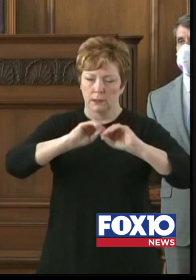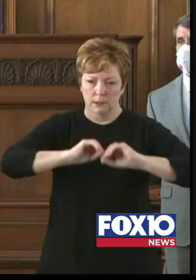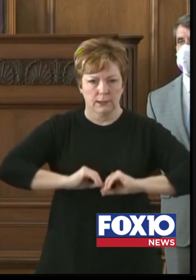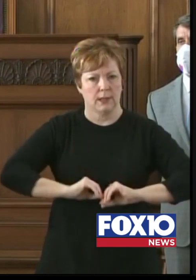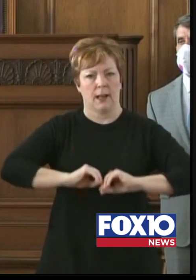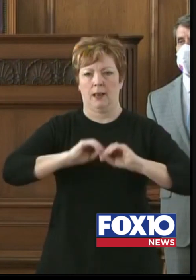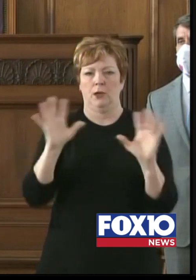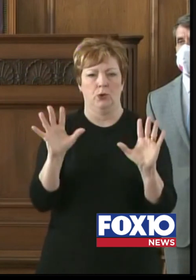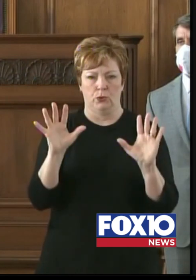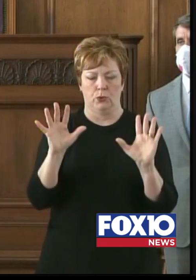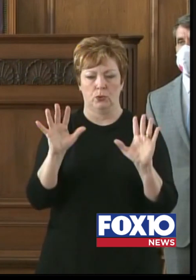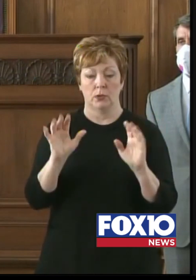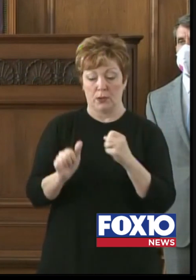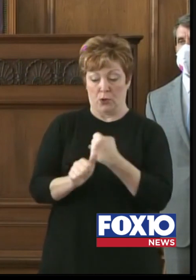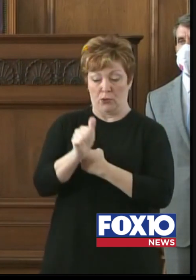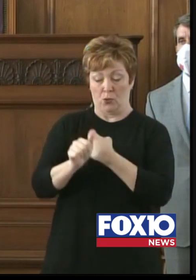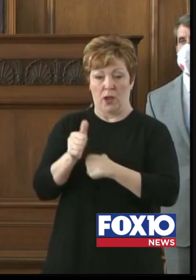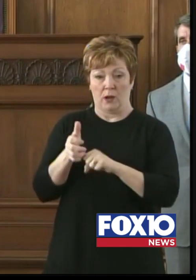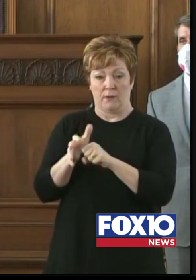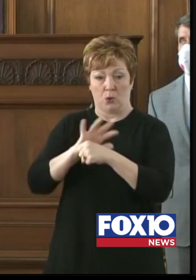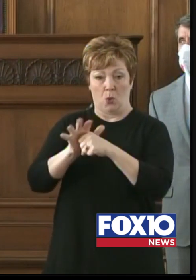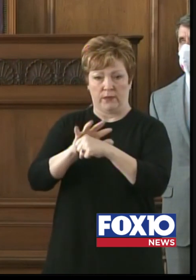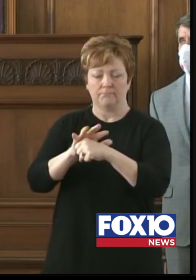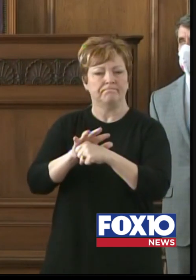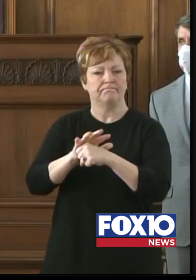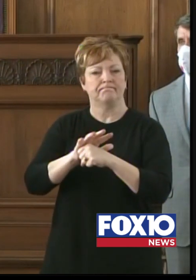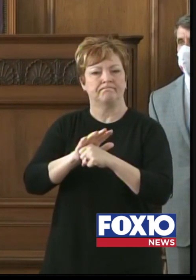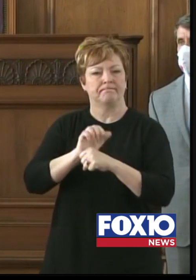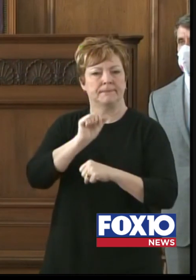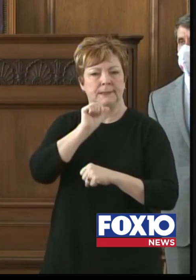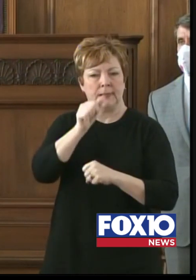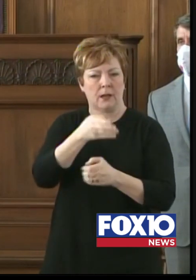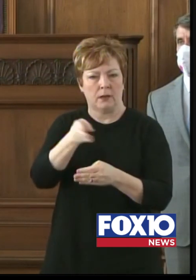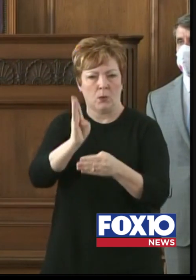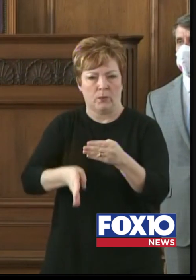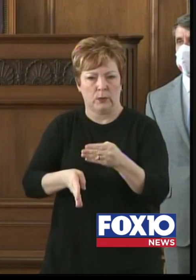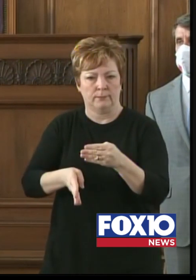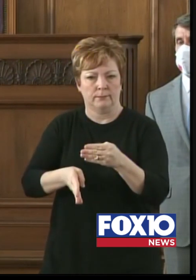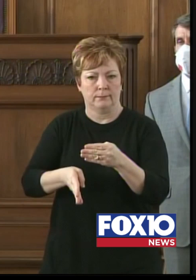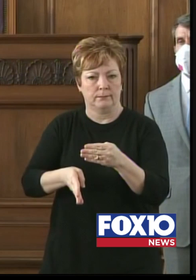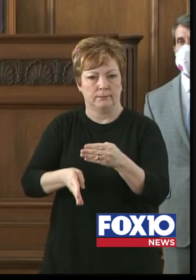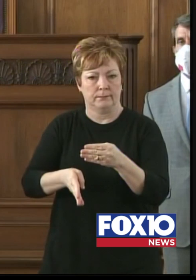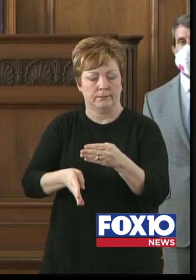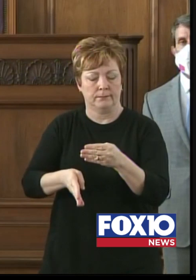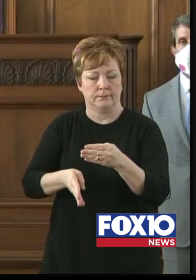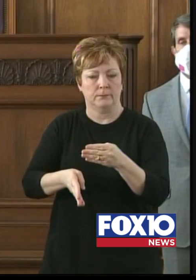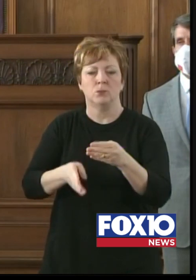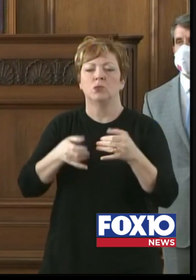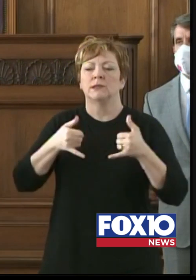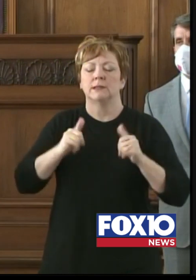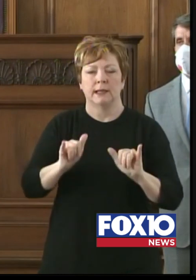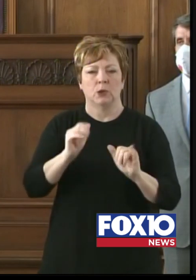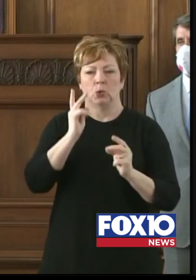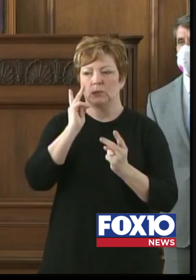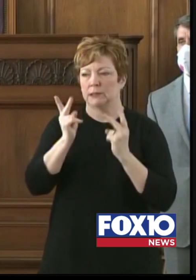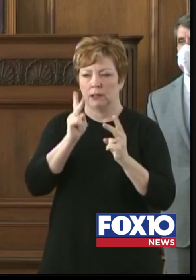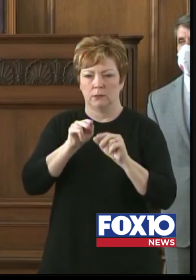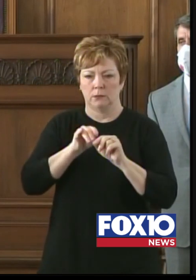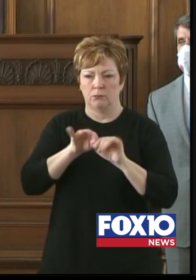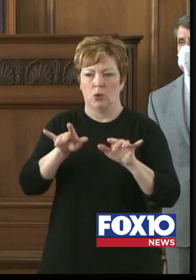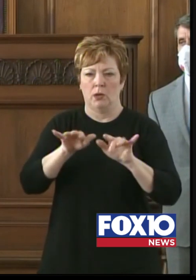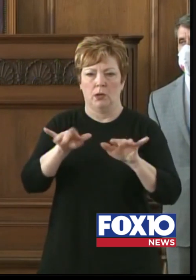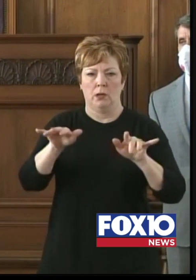threat of COVID-19 is not over. We're still seeing the virus spread,